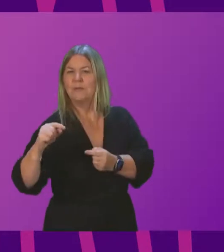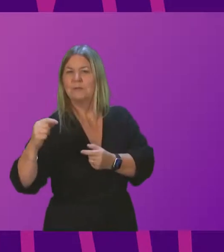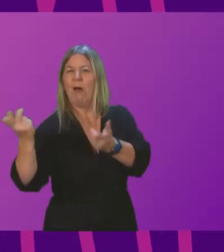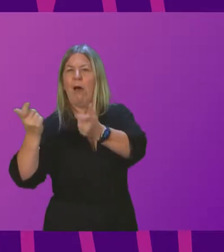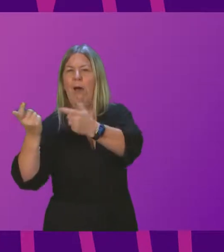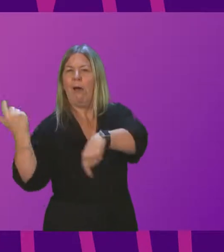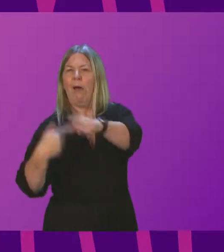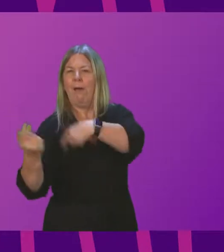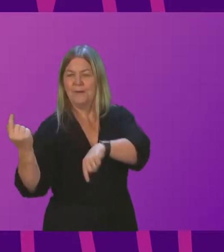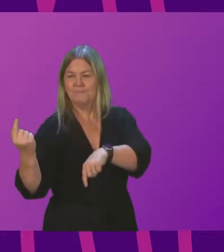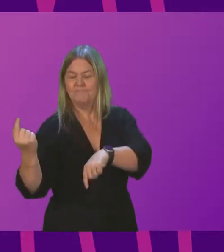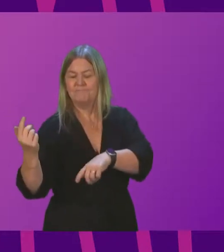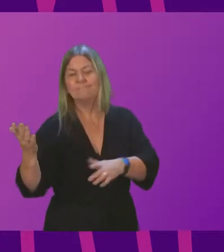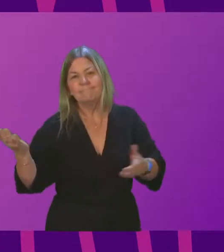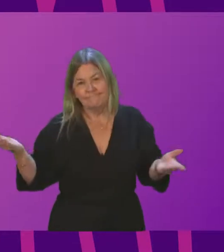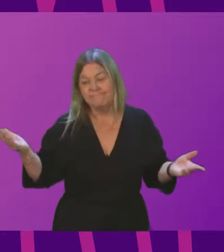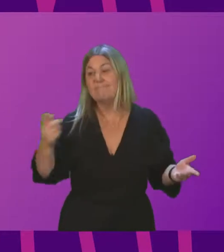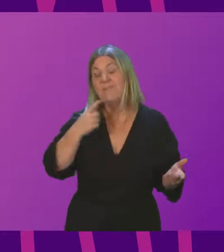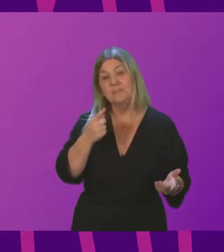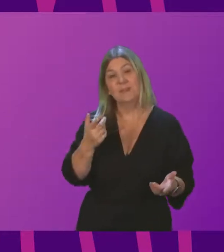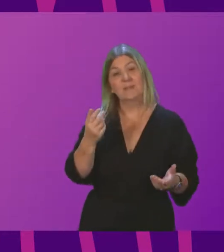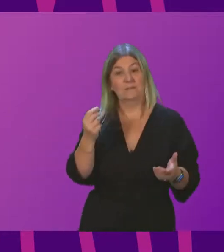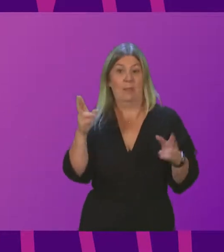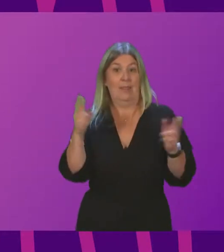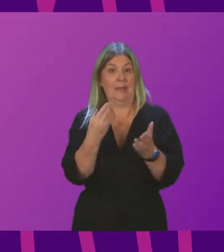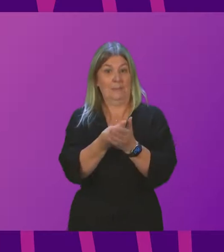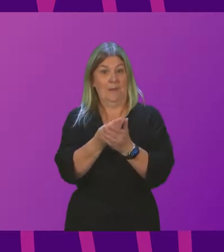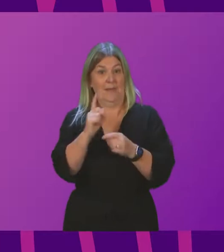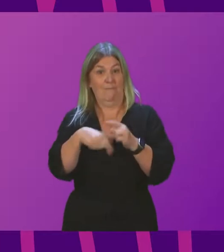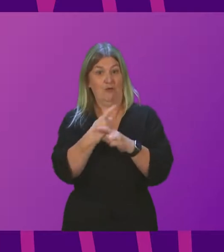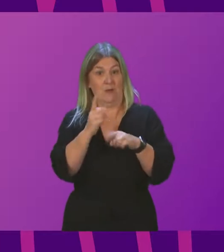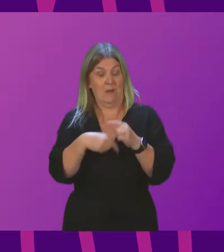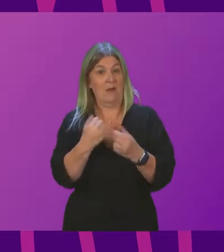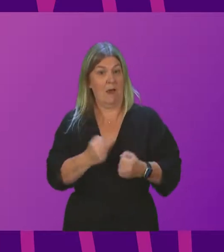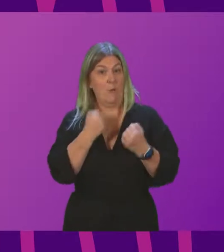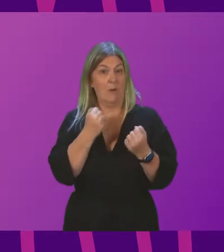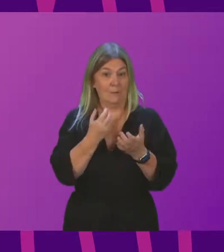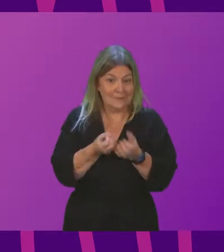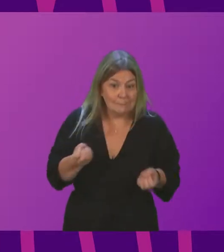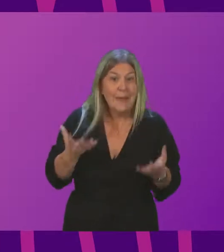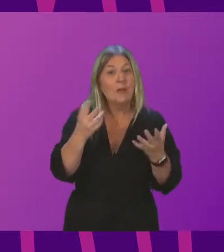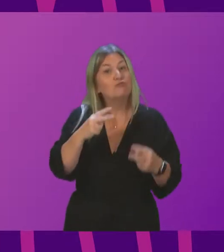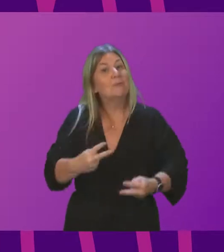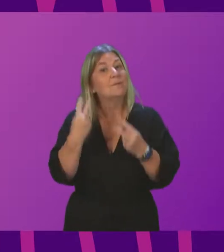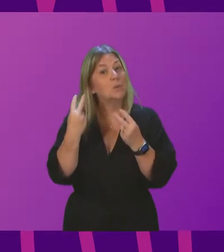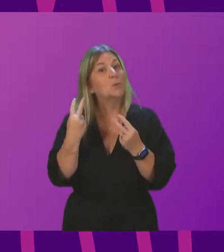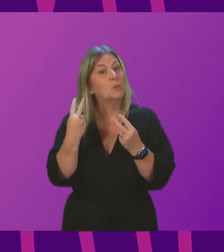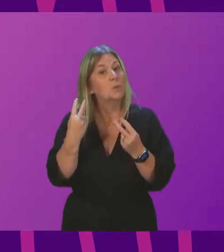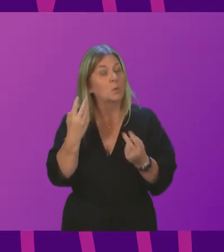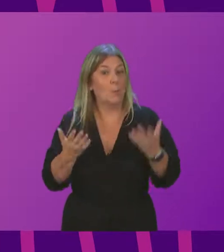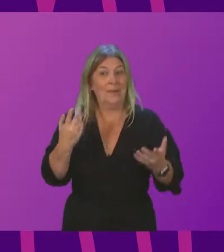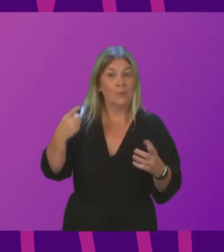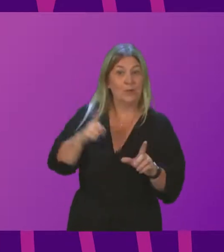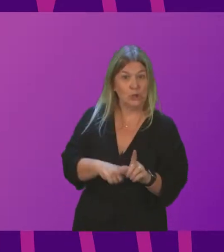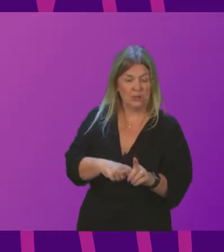the Conservatives when I said that we would have less money in every year of the spending review than we do have in this year. Let me just give